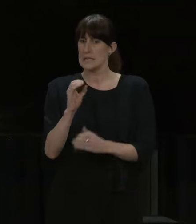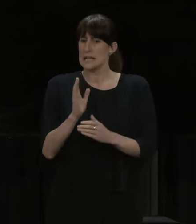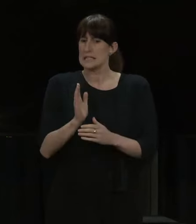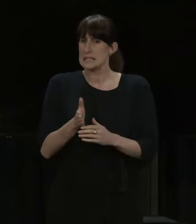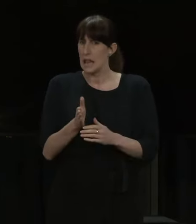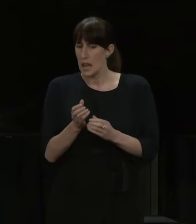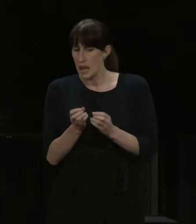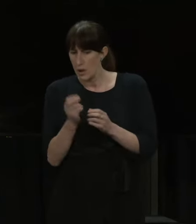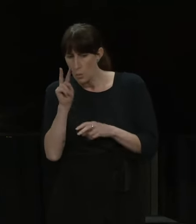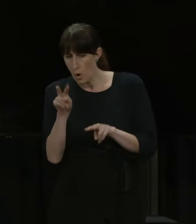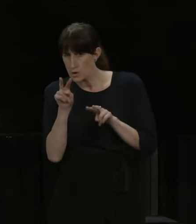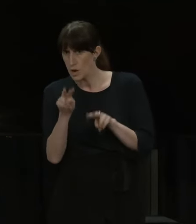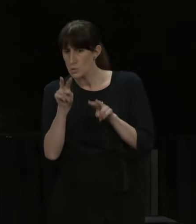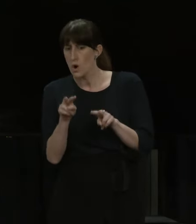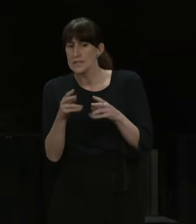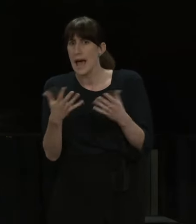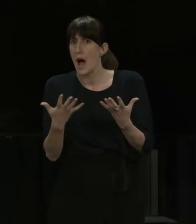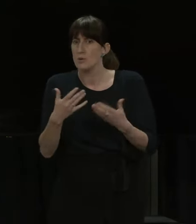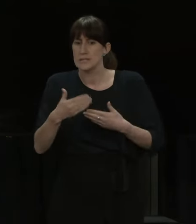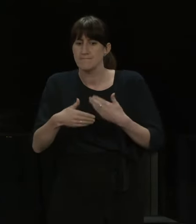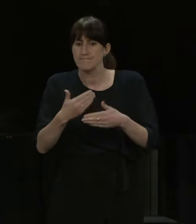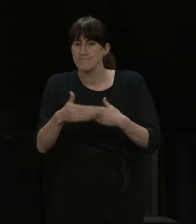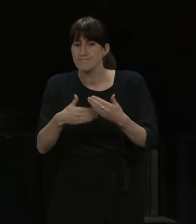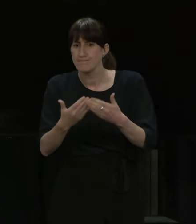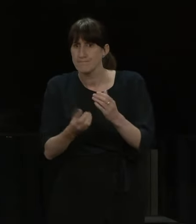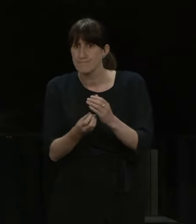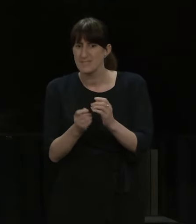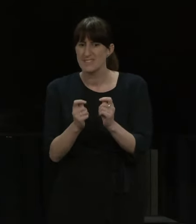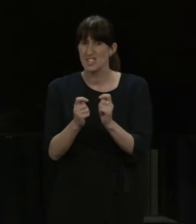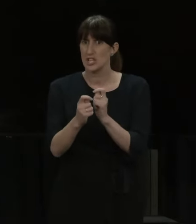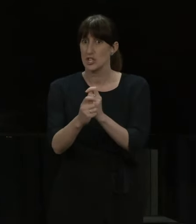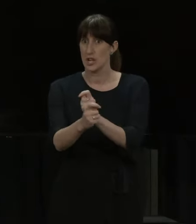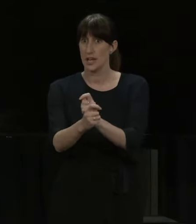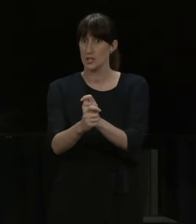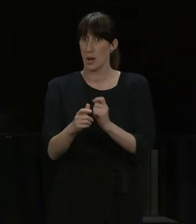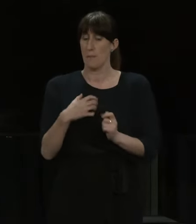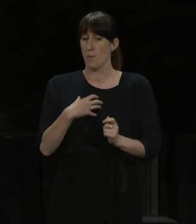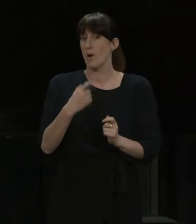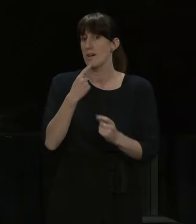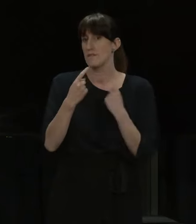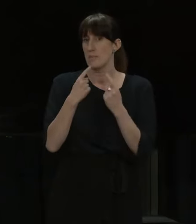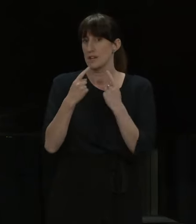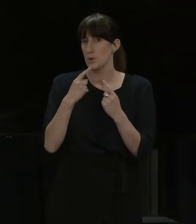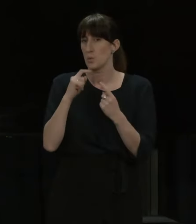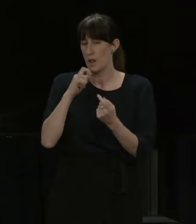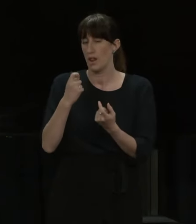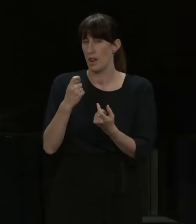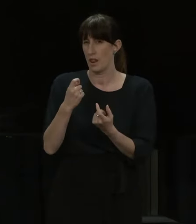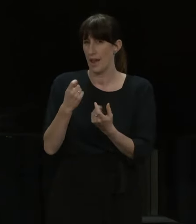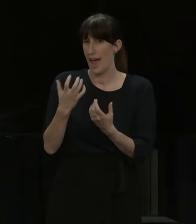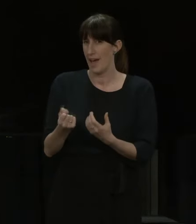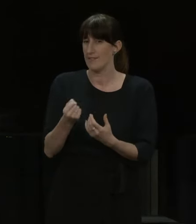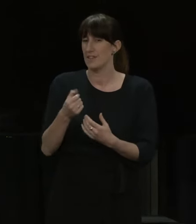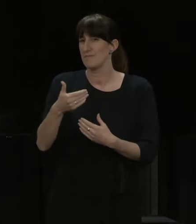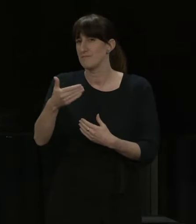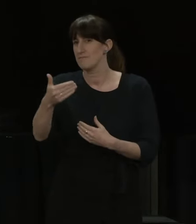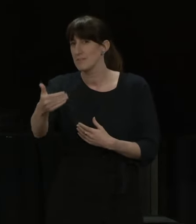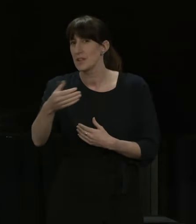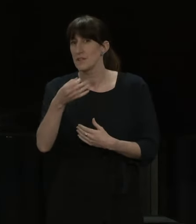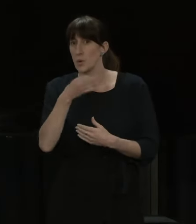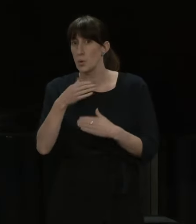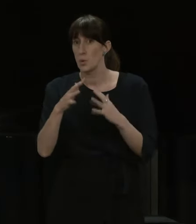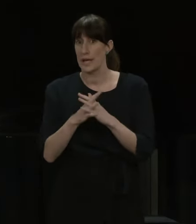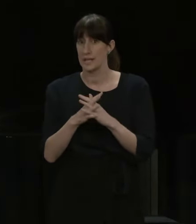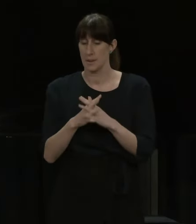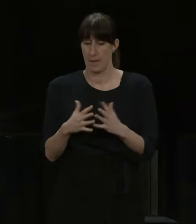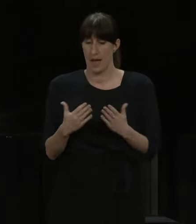monitoring the evidence internationally. More information is likely to become available in the next few weeks. In the meantime, we do remain in a